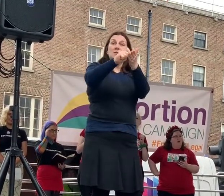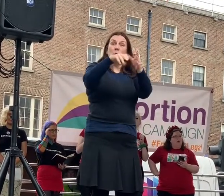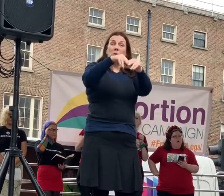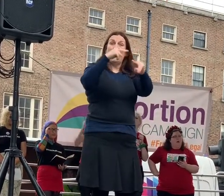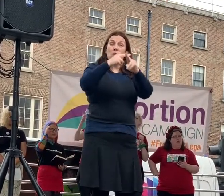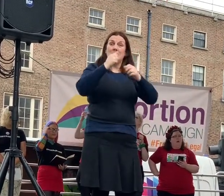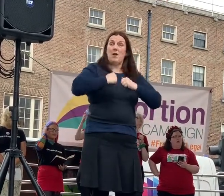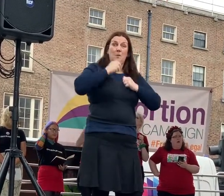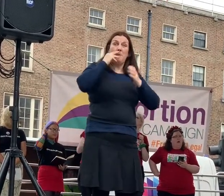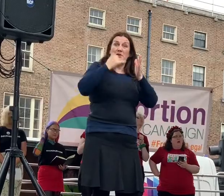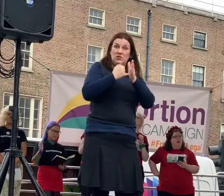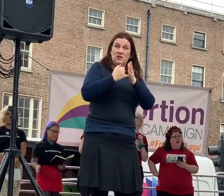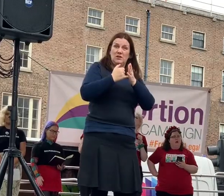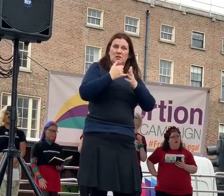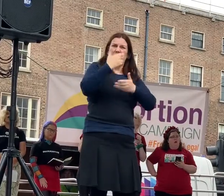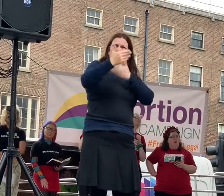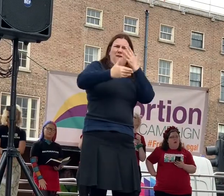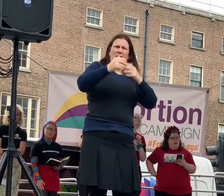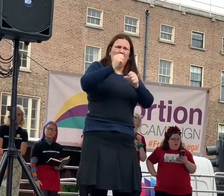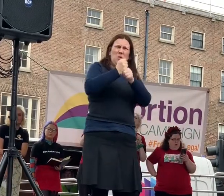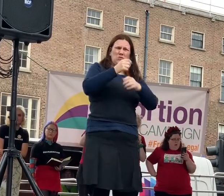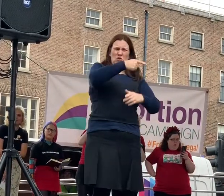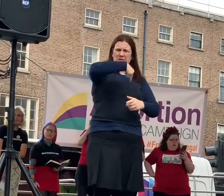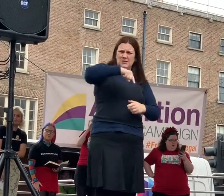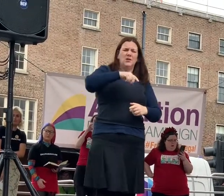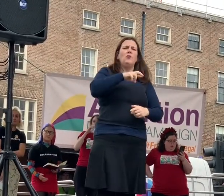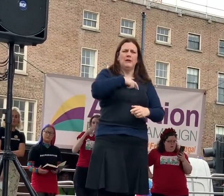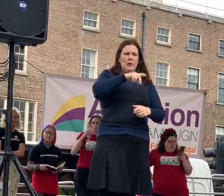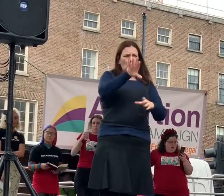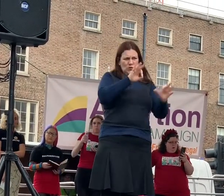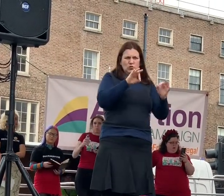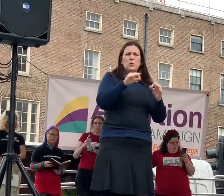We had a choice to make, and we chose yes.